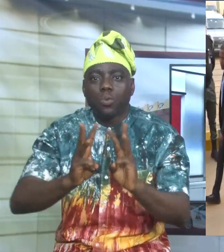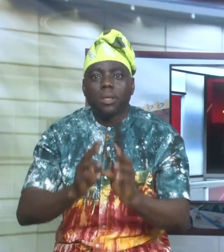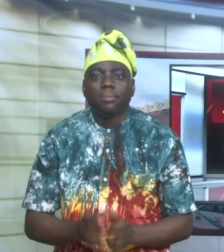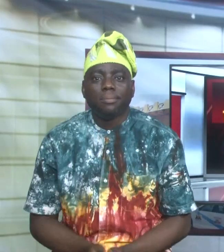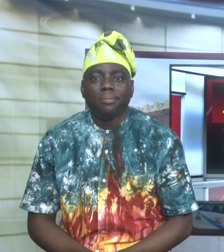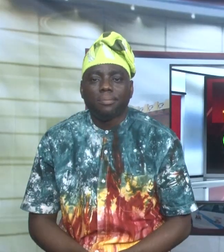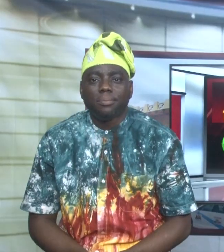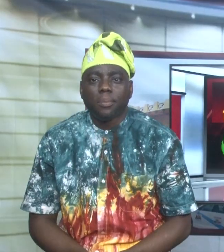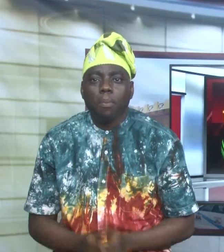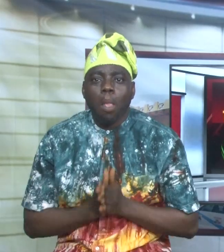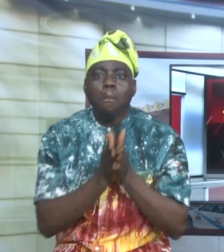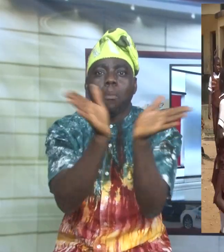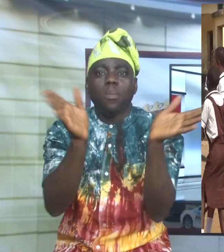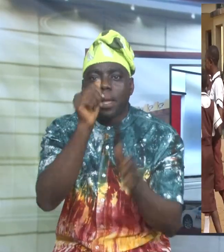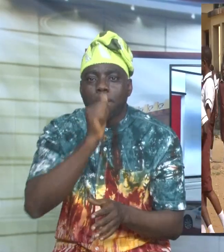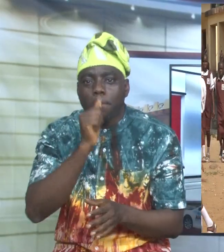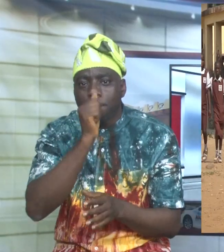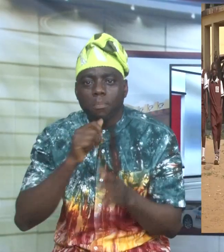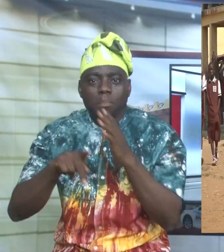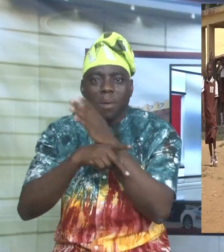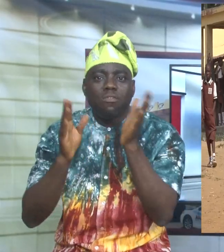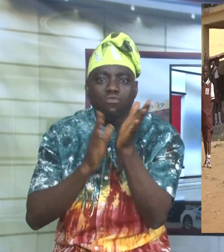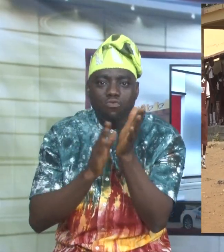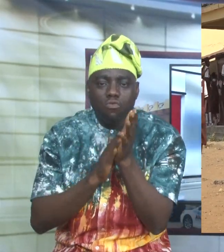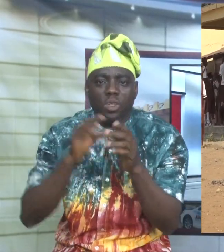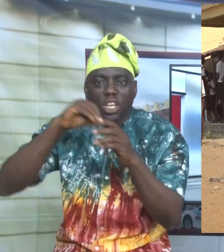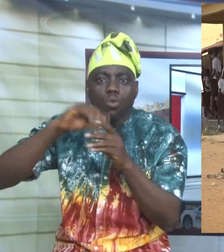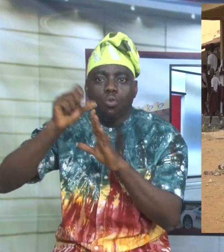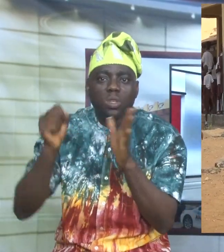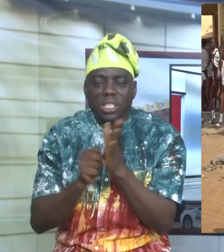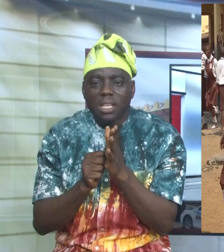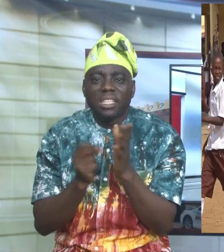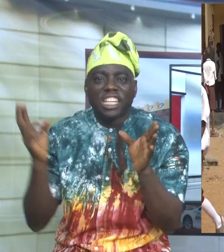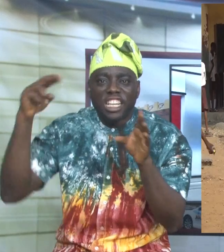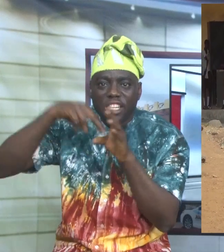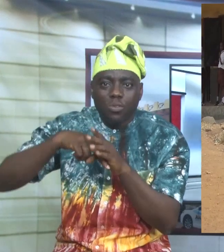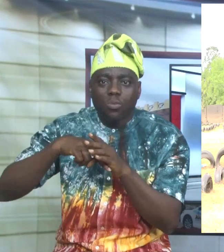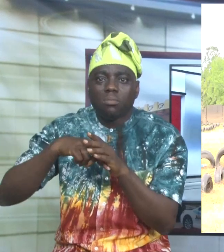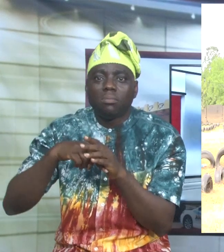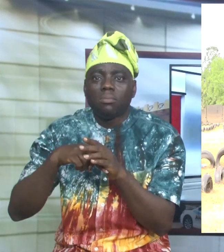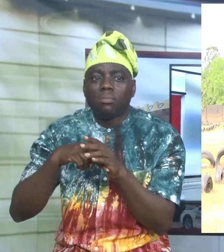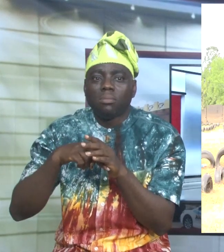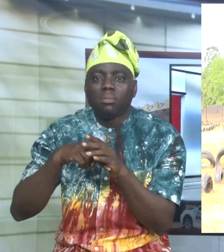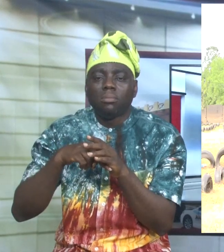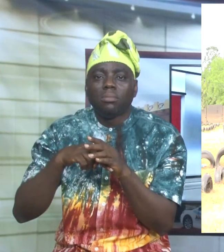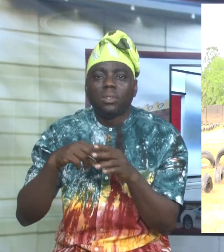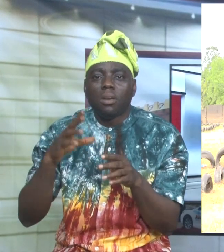Public and private primary and secondary schools in Ogun State resumed for the